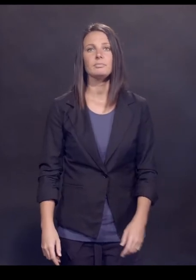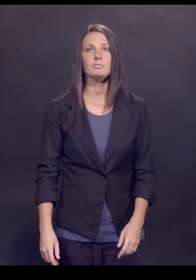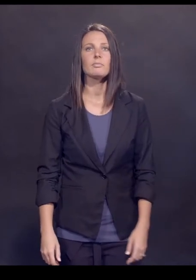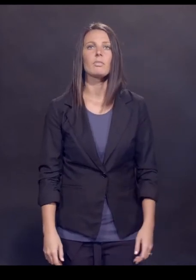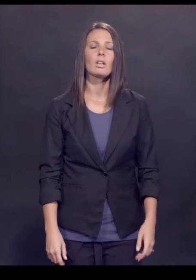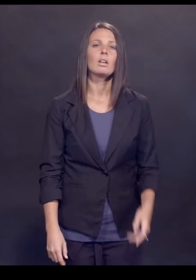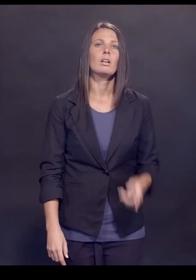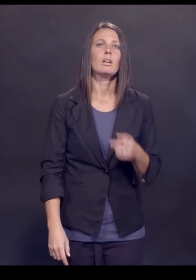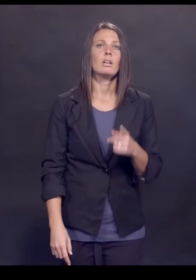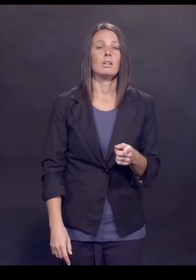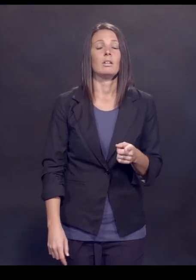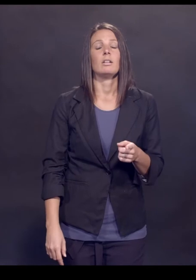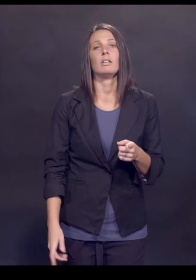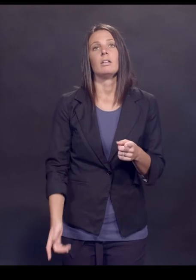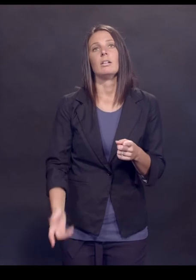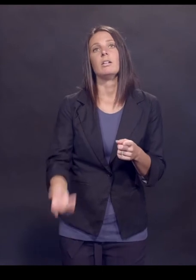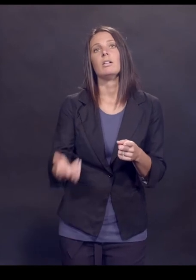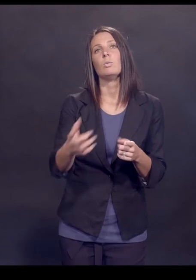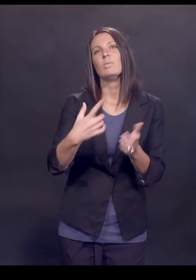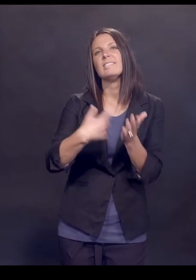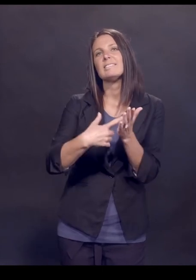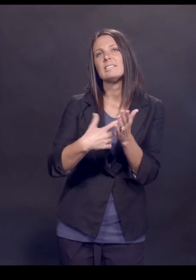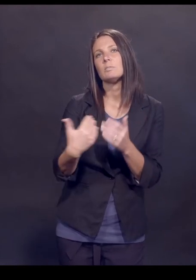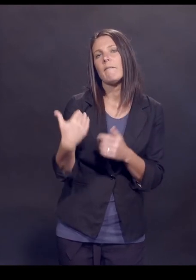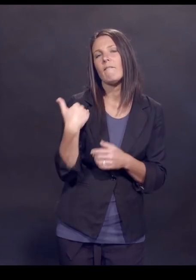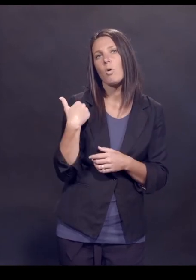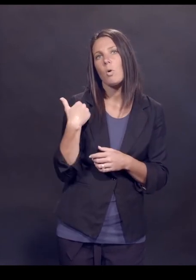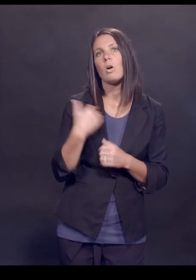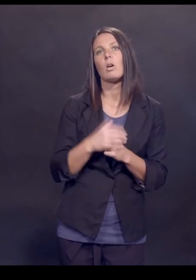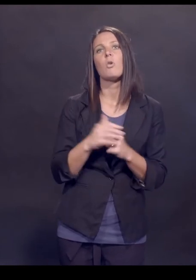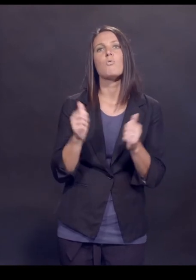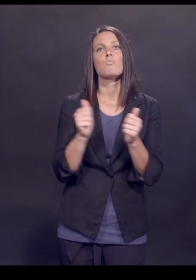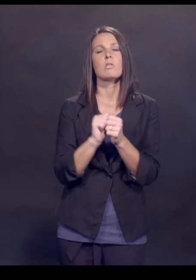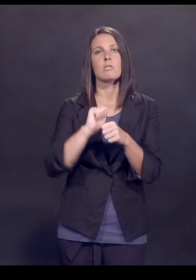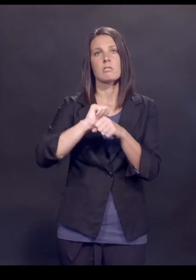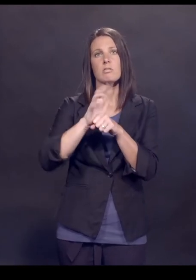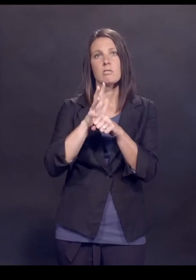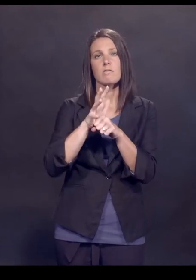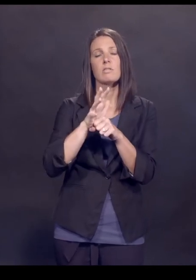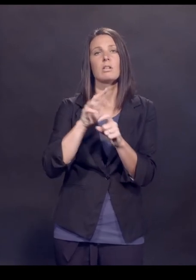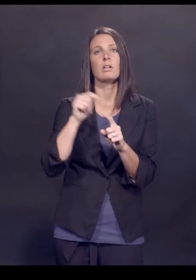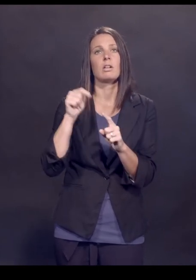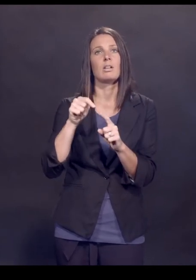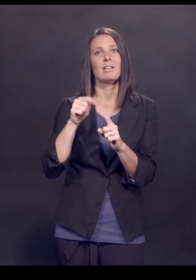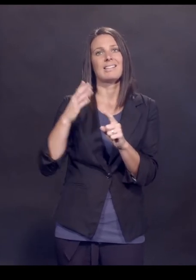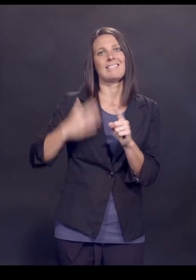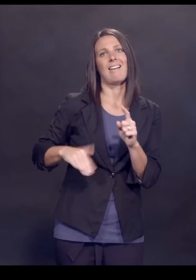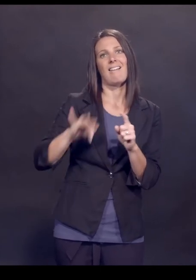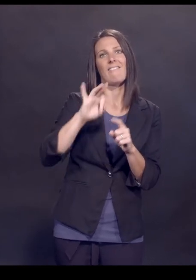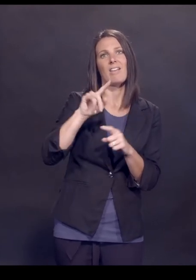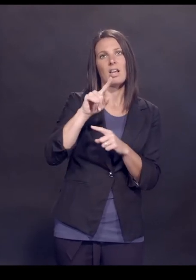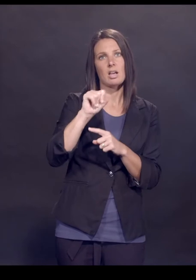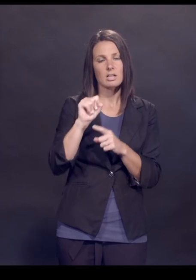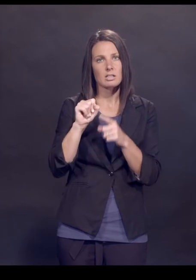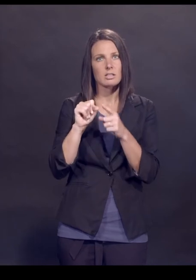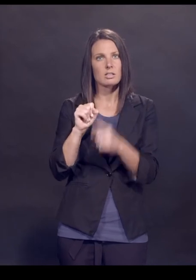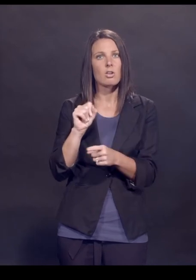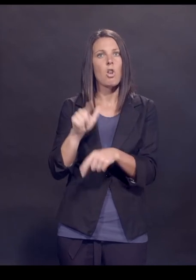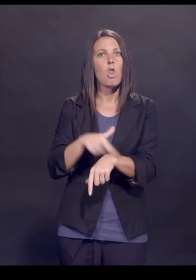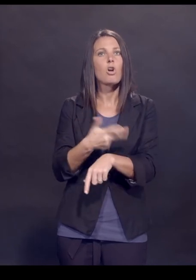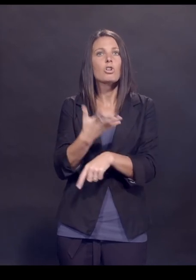again, as we talked about before with COVID-19, the side effects, long-term